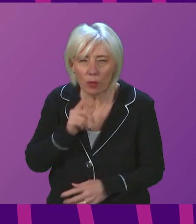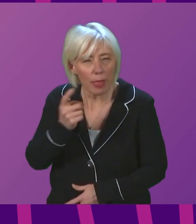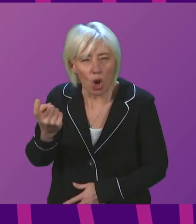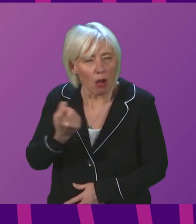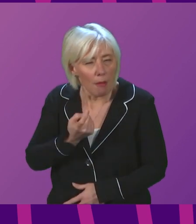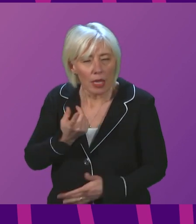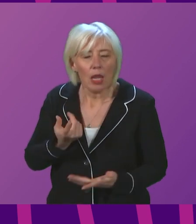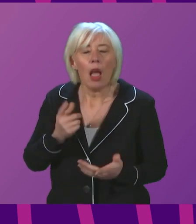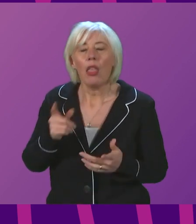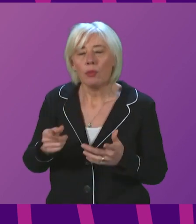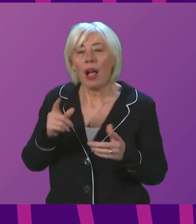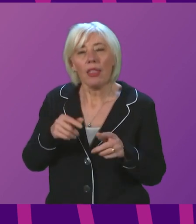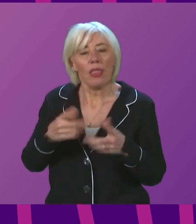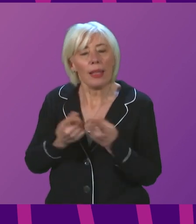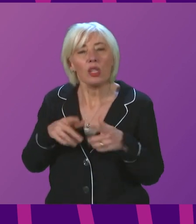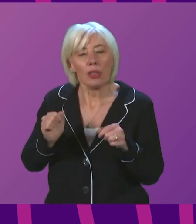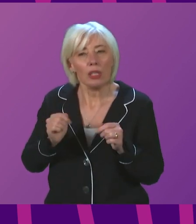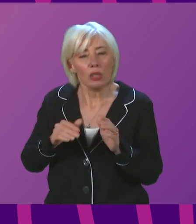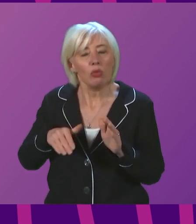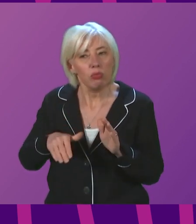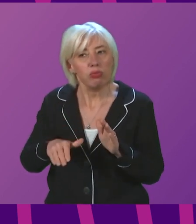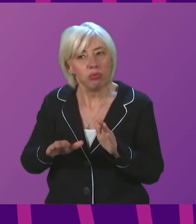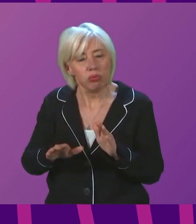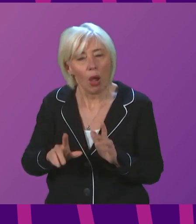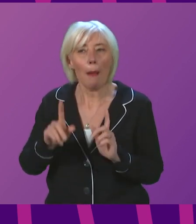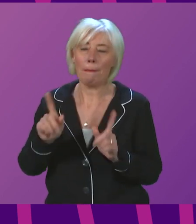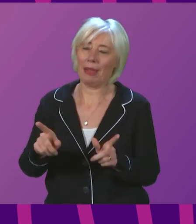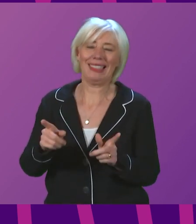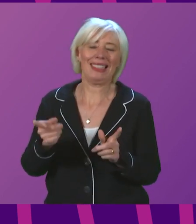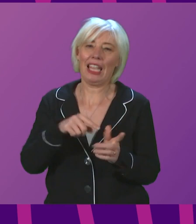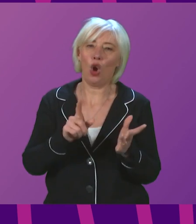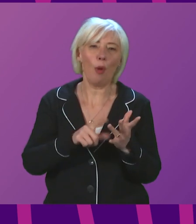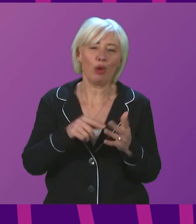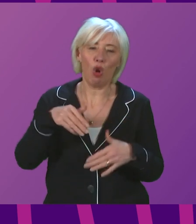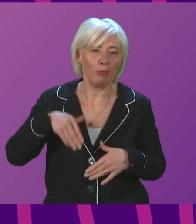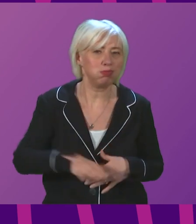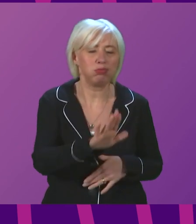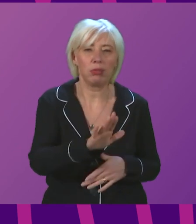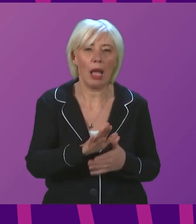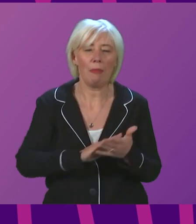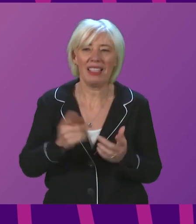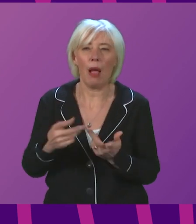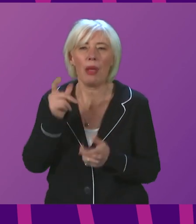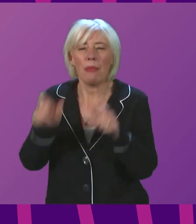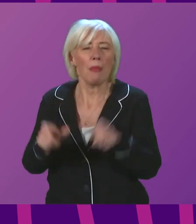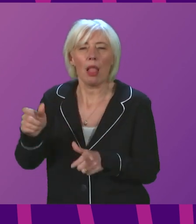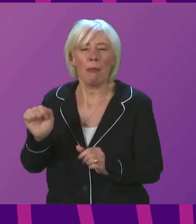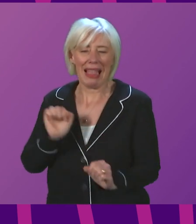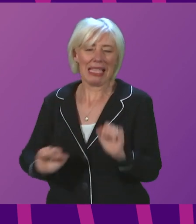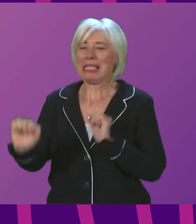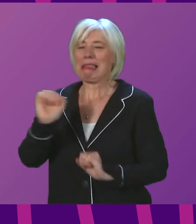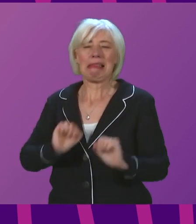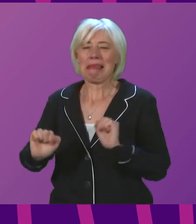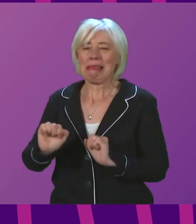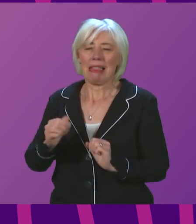to ease, I'm concerned the upsurge in Omicron will again discourage those in most need of health care from